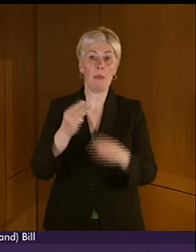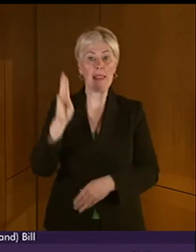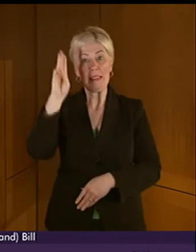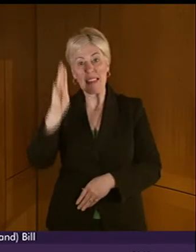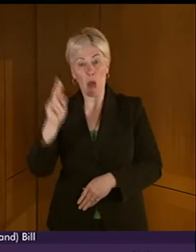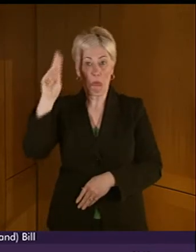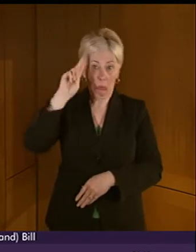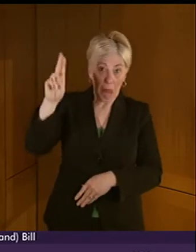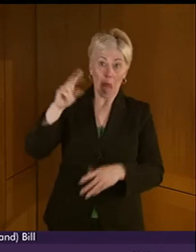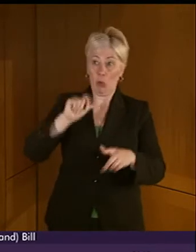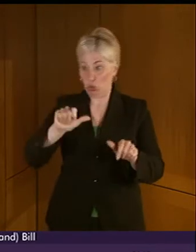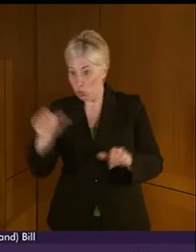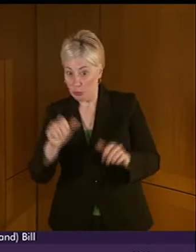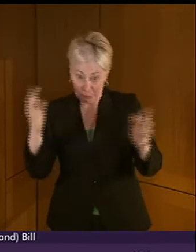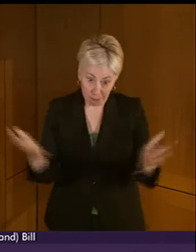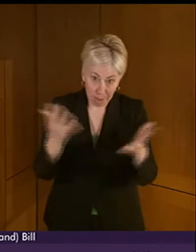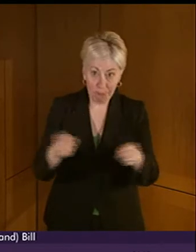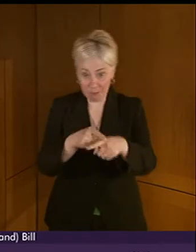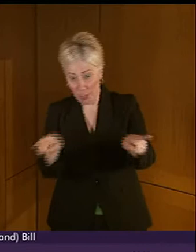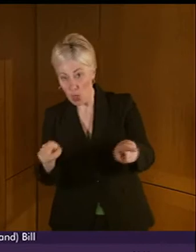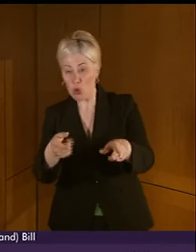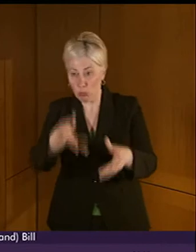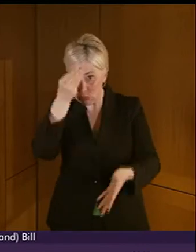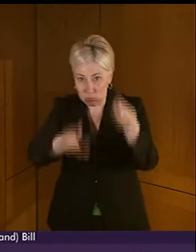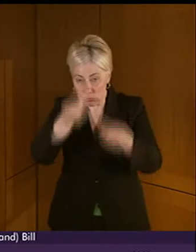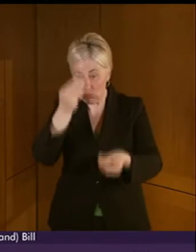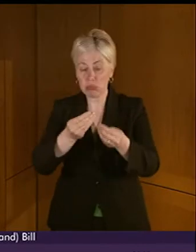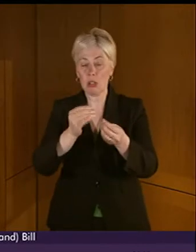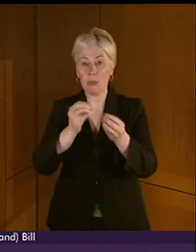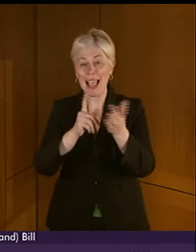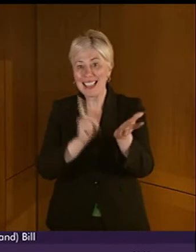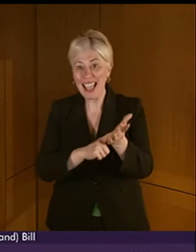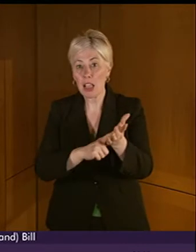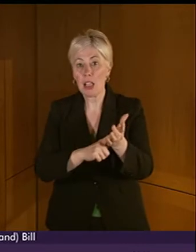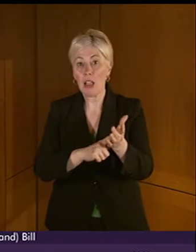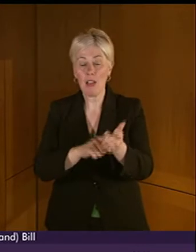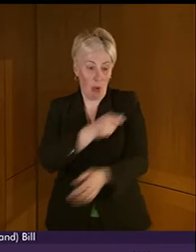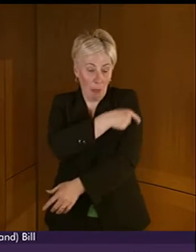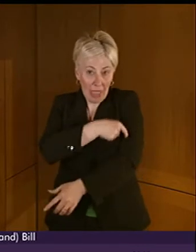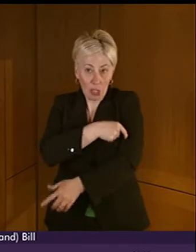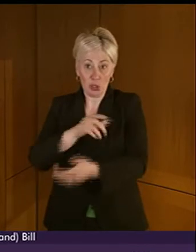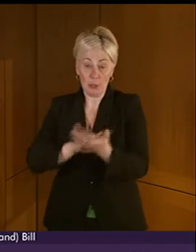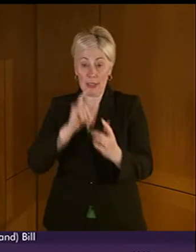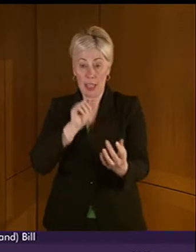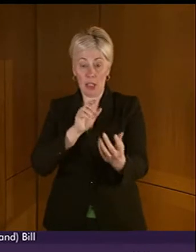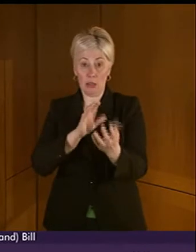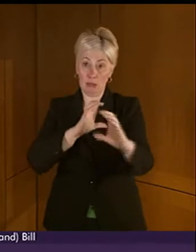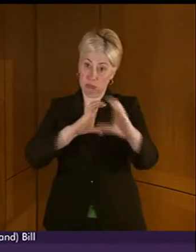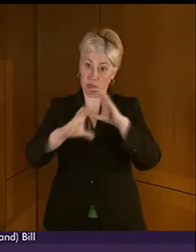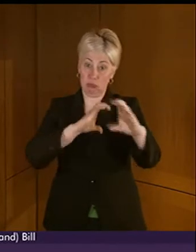such groups to maybe perhaps learn to take BSL as a subject in order that they can communicate with people using BSL.